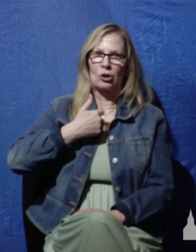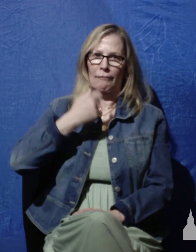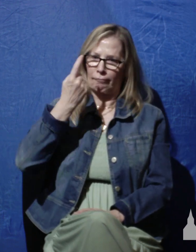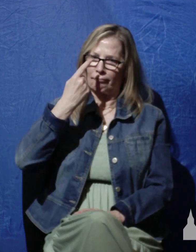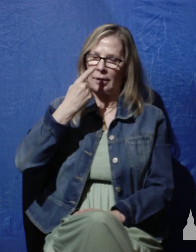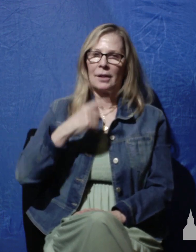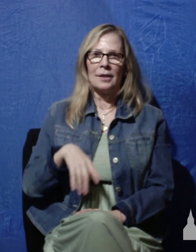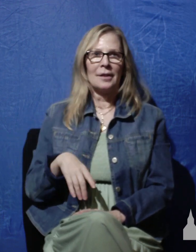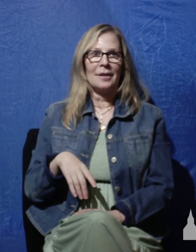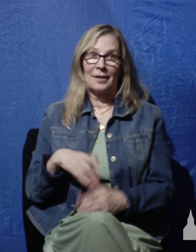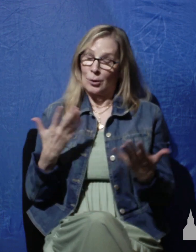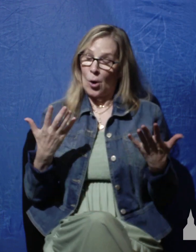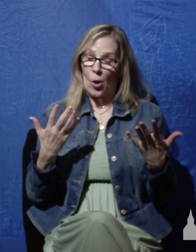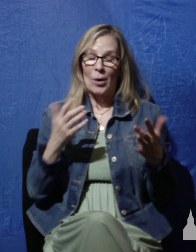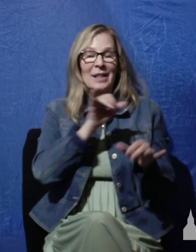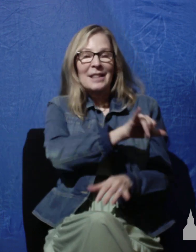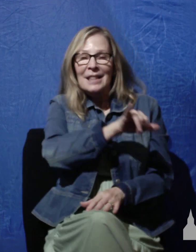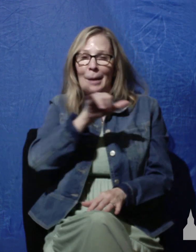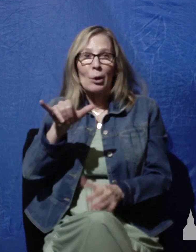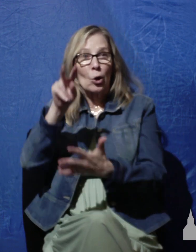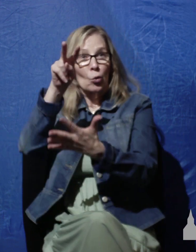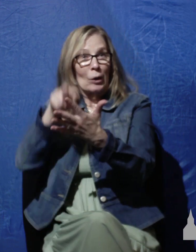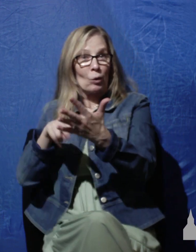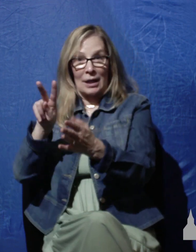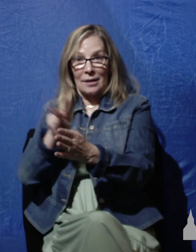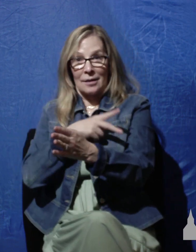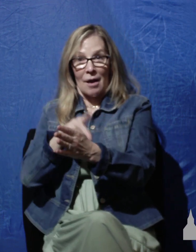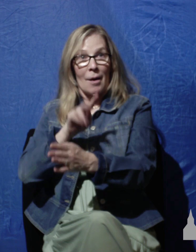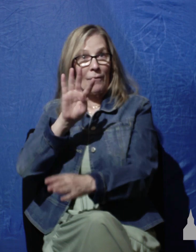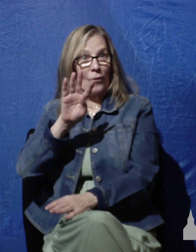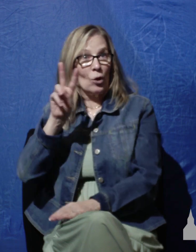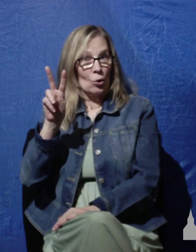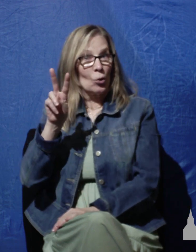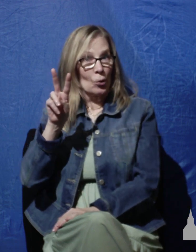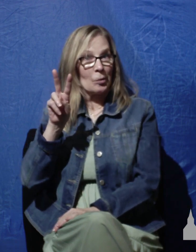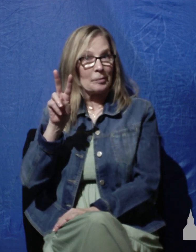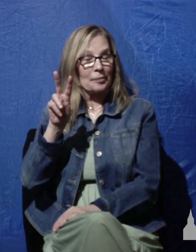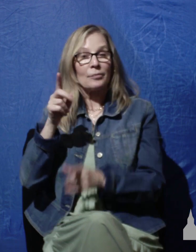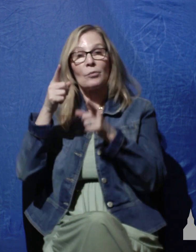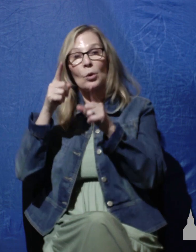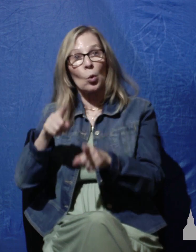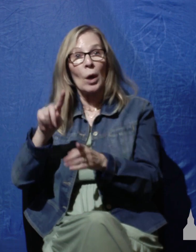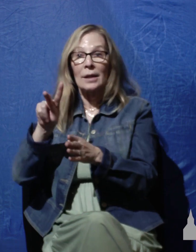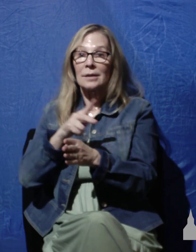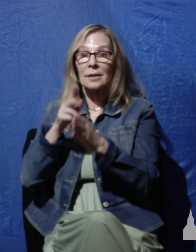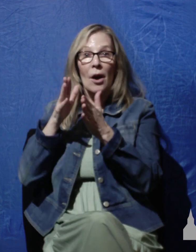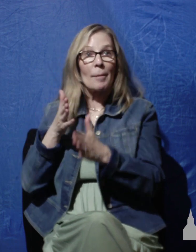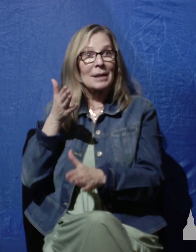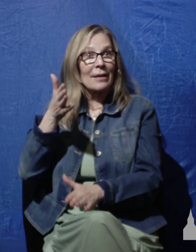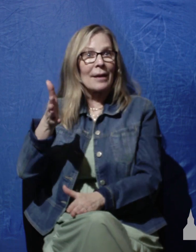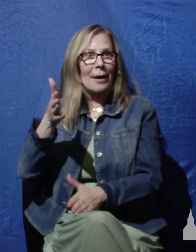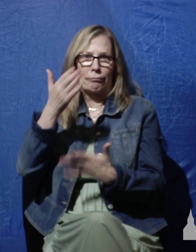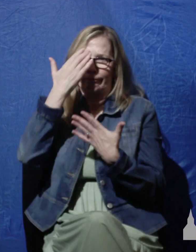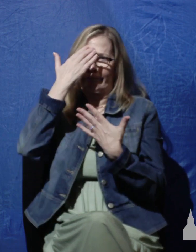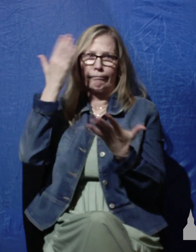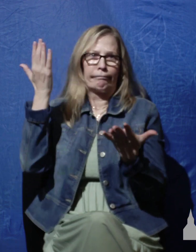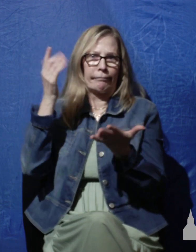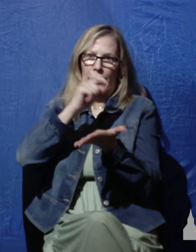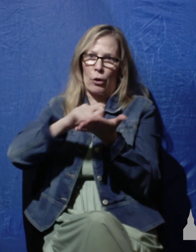We read something very similar to this in Psalm 42 when the psalmist, and we don't know the author of that